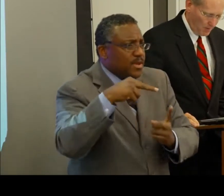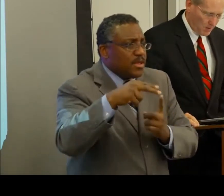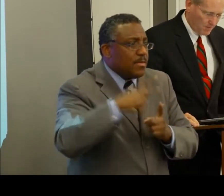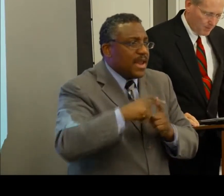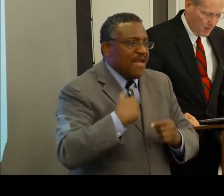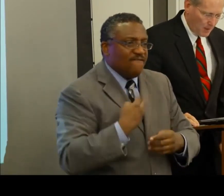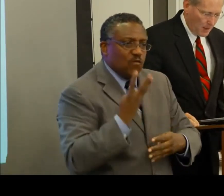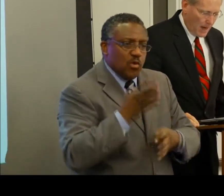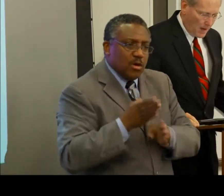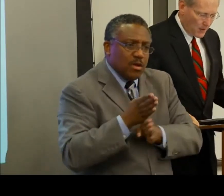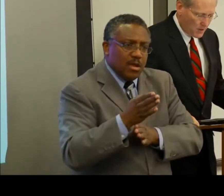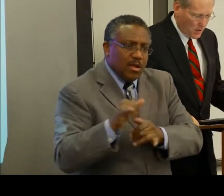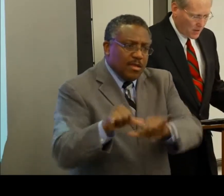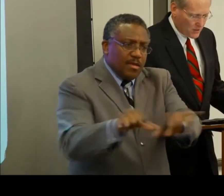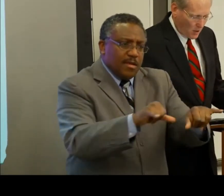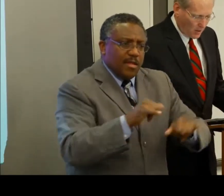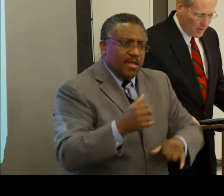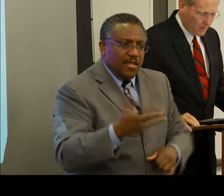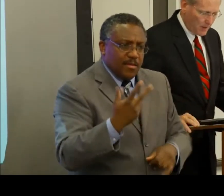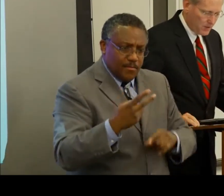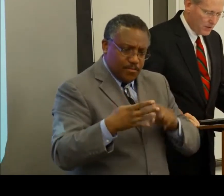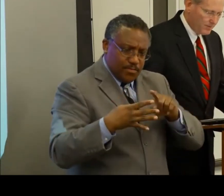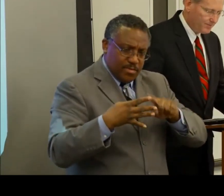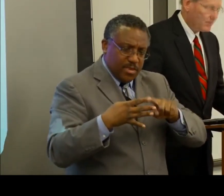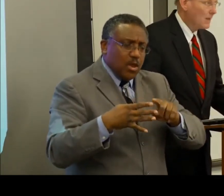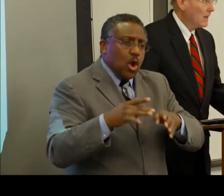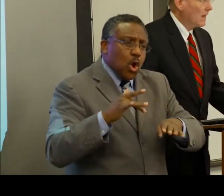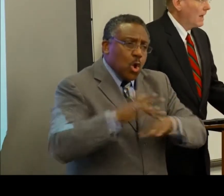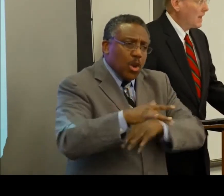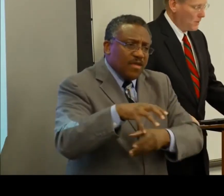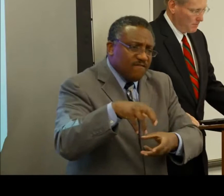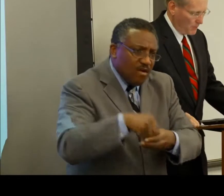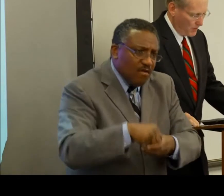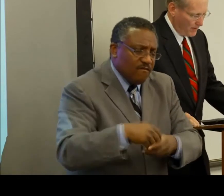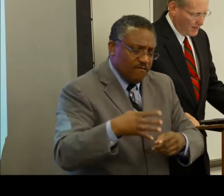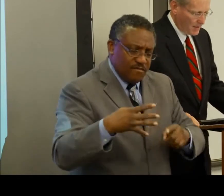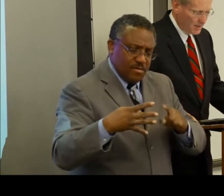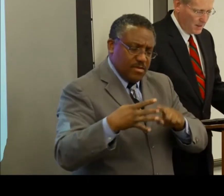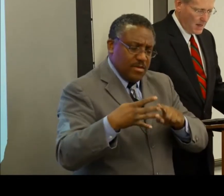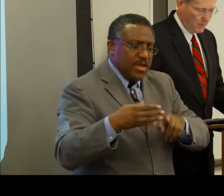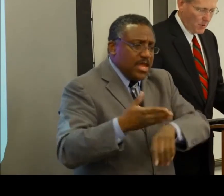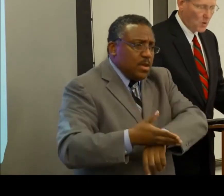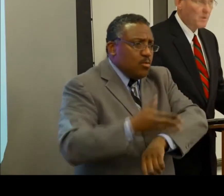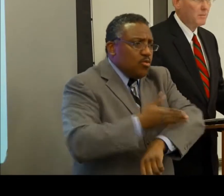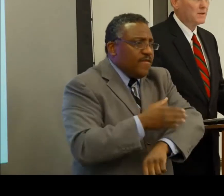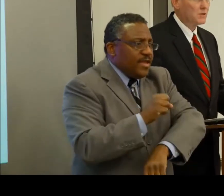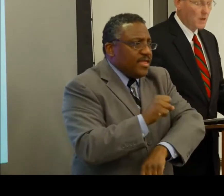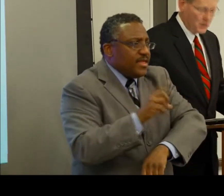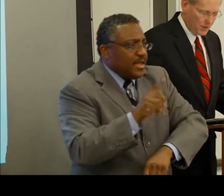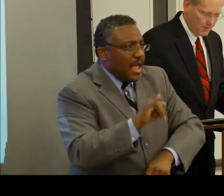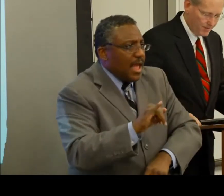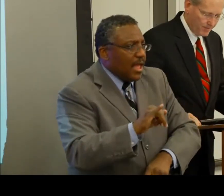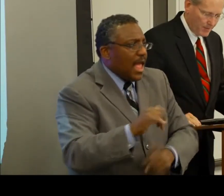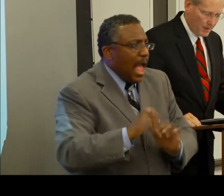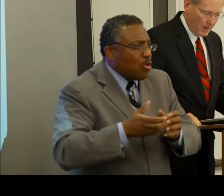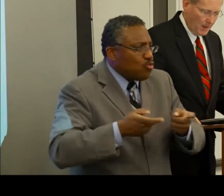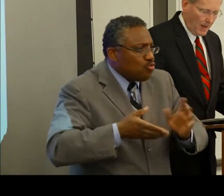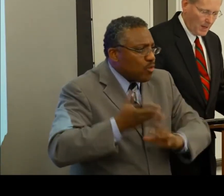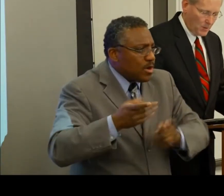four themes. How to encourage early intervention. How to improve SSDI program administration.